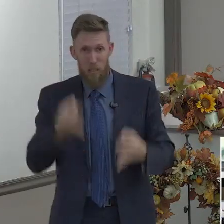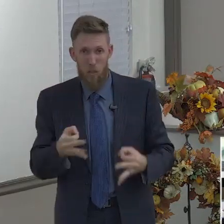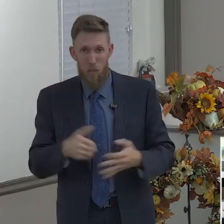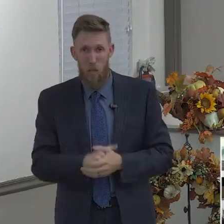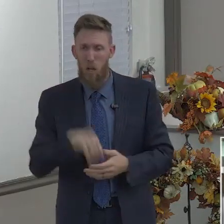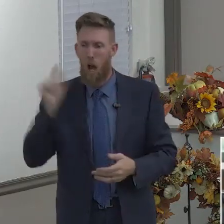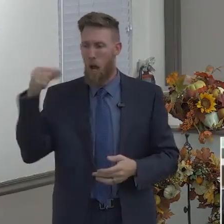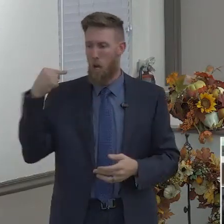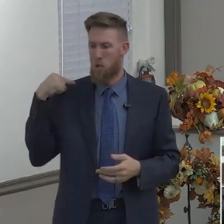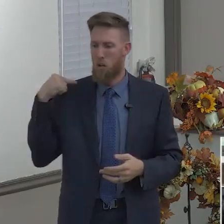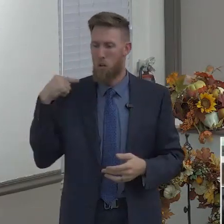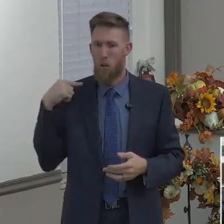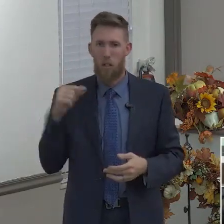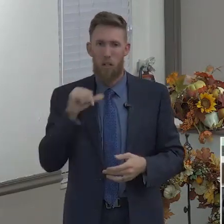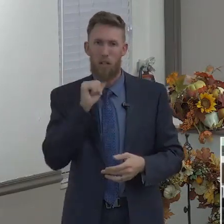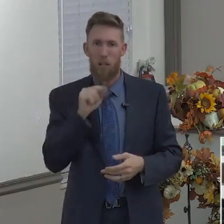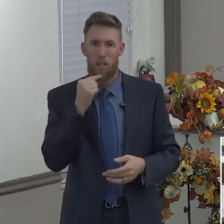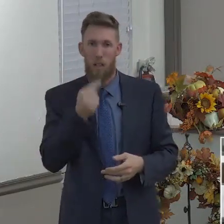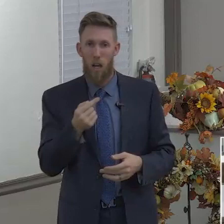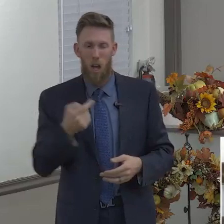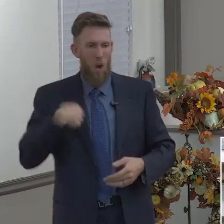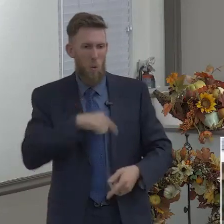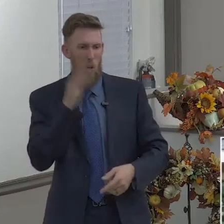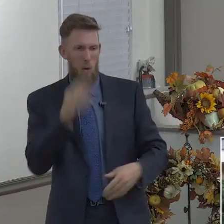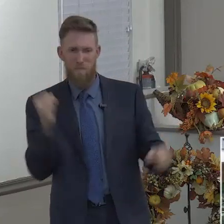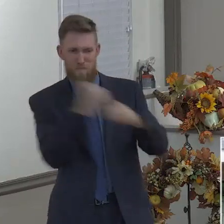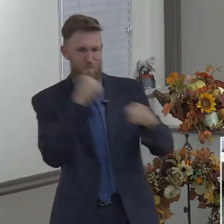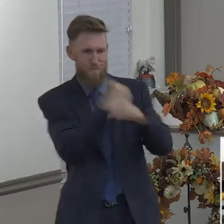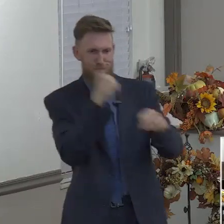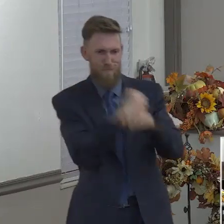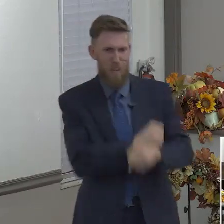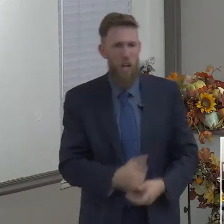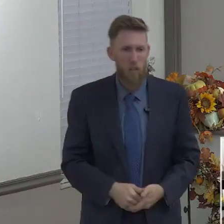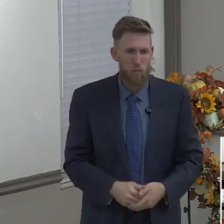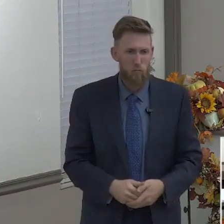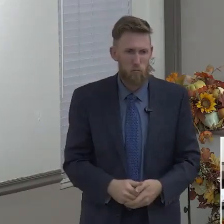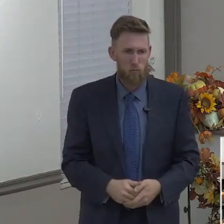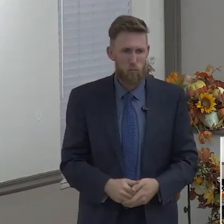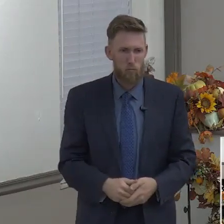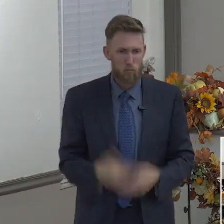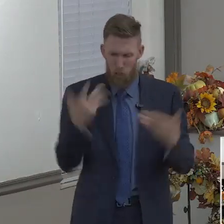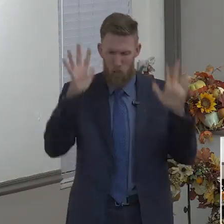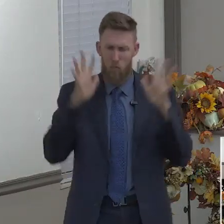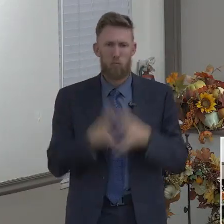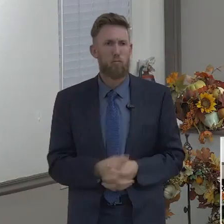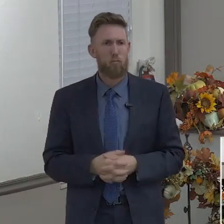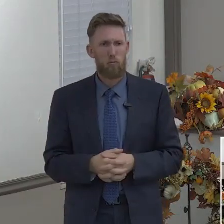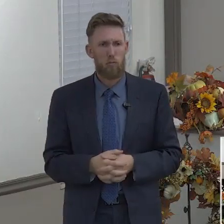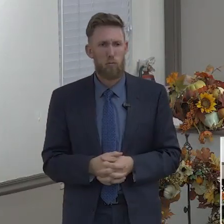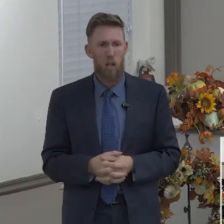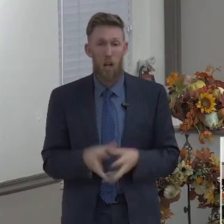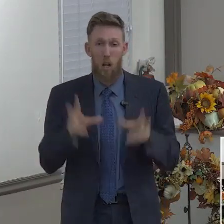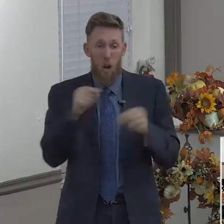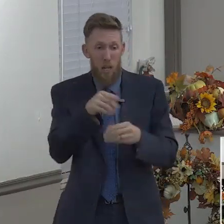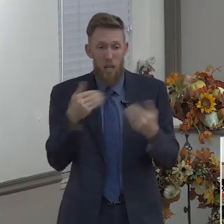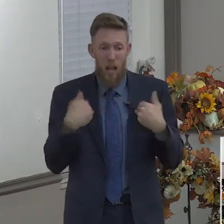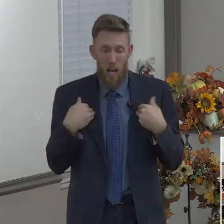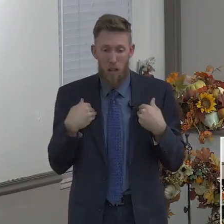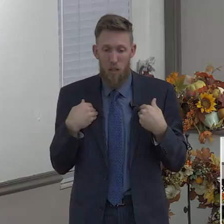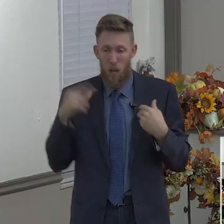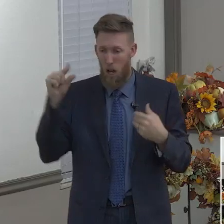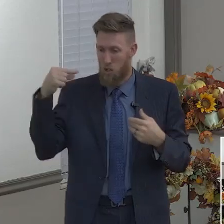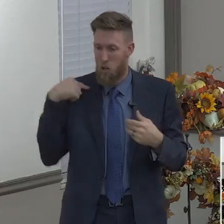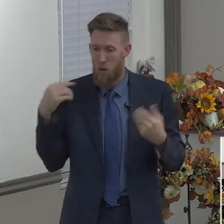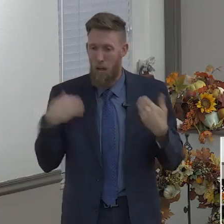country. He has a cabinet of people surrounding him. Hey, is this a good idea? Do you think this is